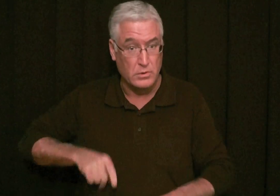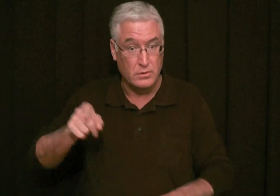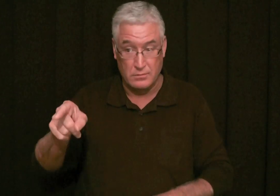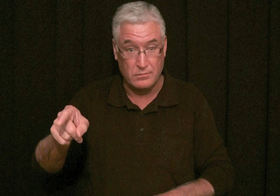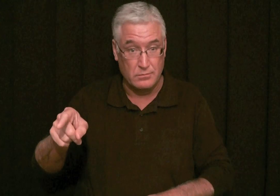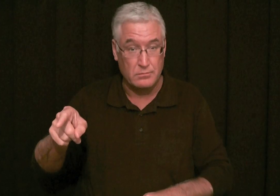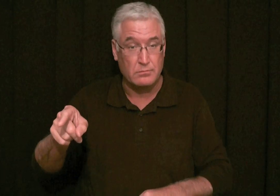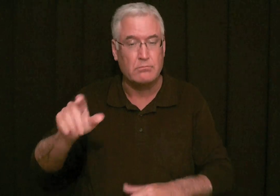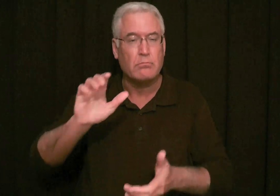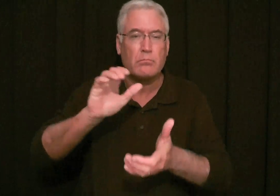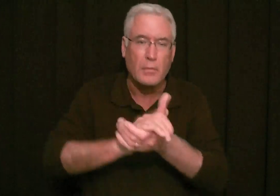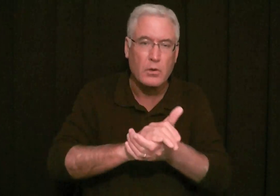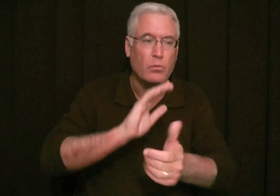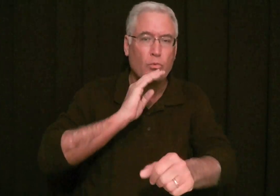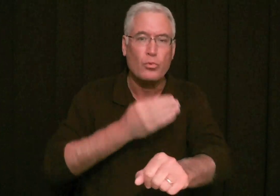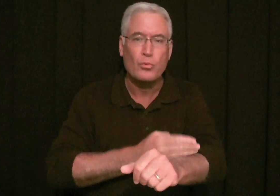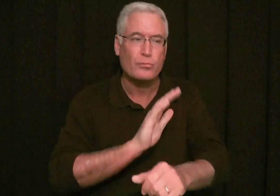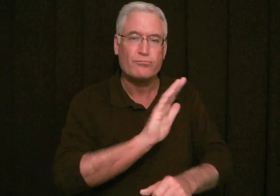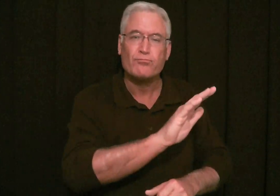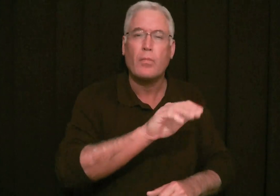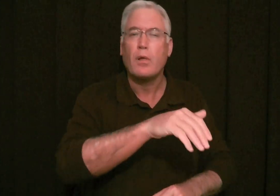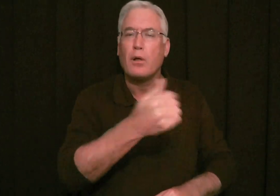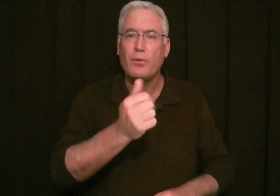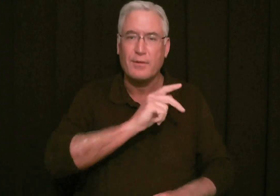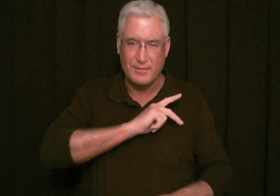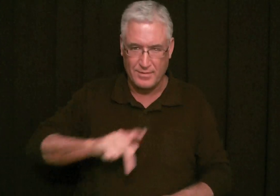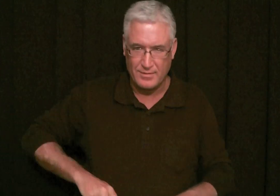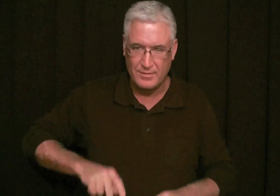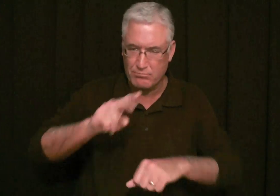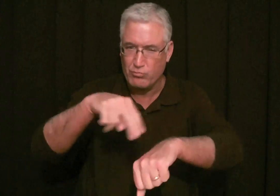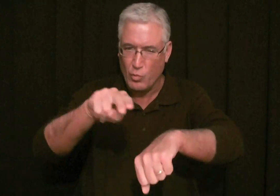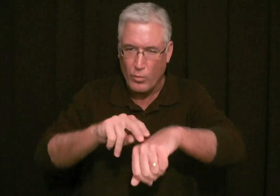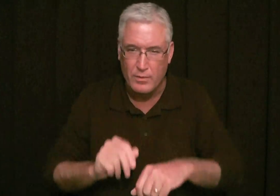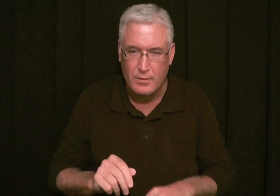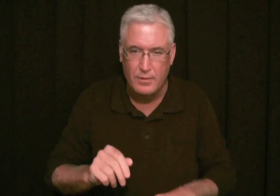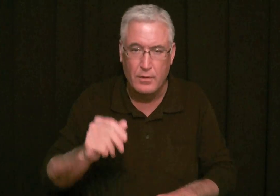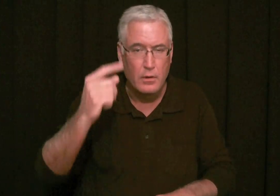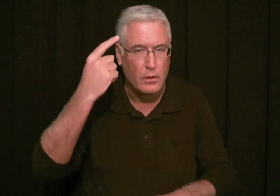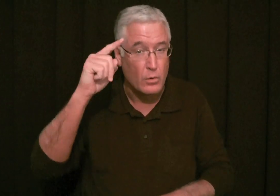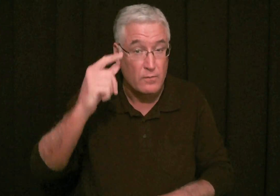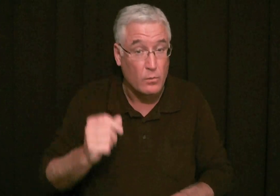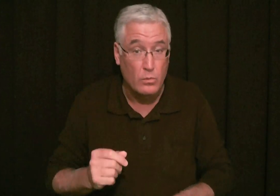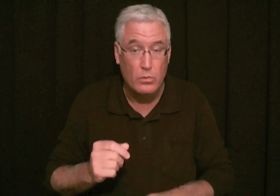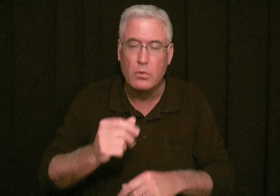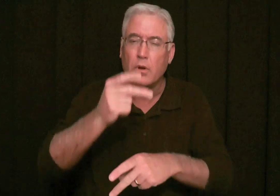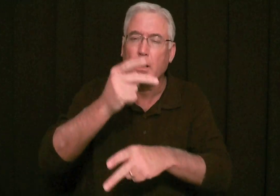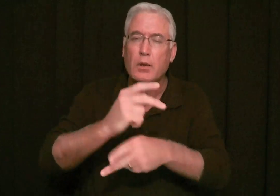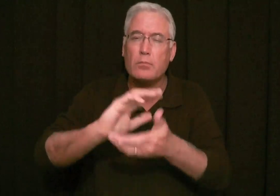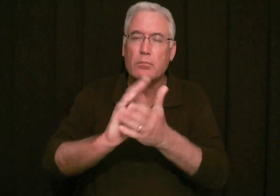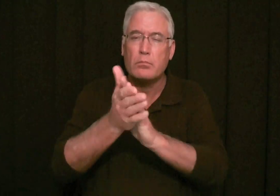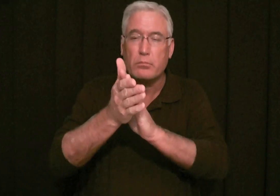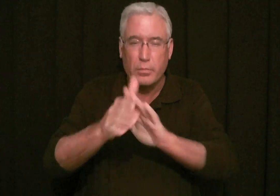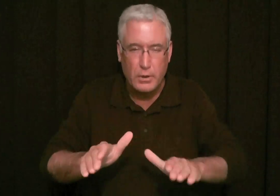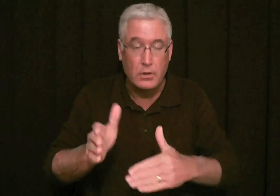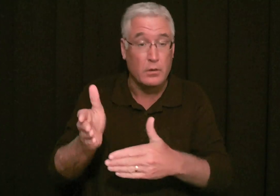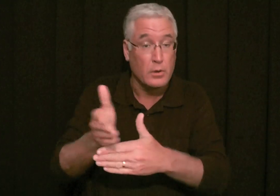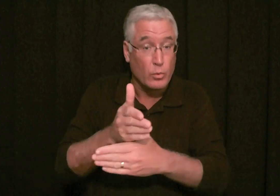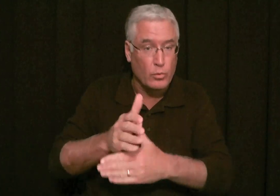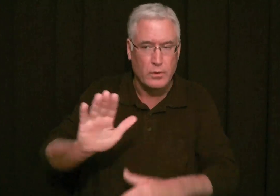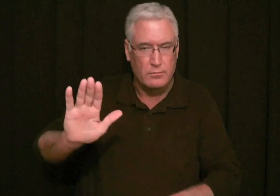It's common for a king to marry the daughter of another king of another nation. And the reason is to keep peace between